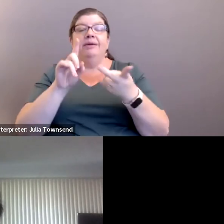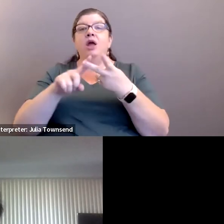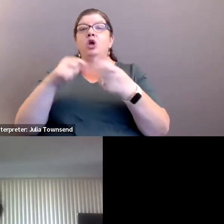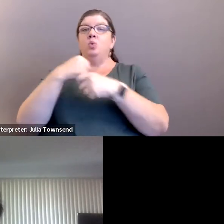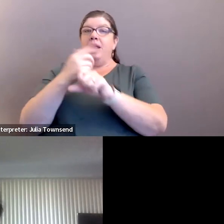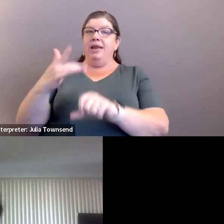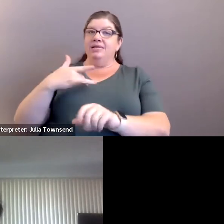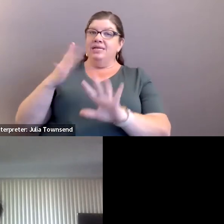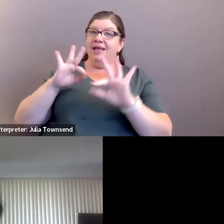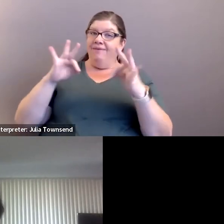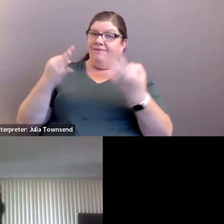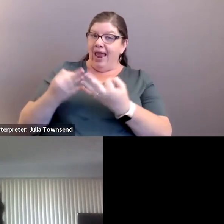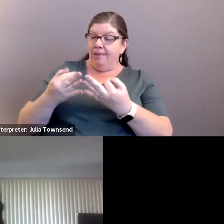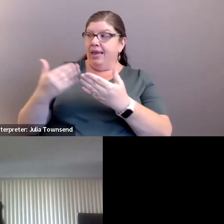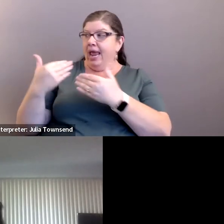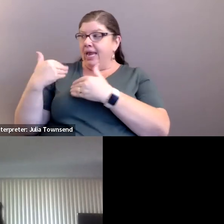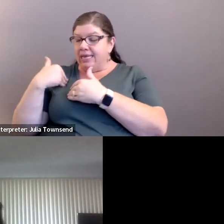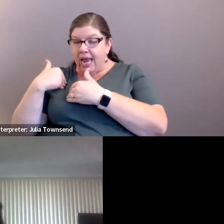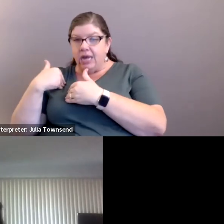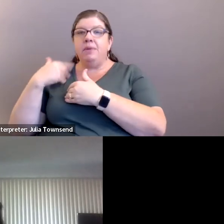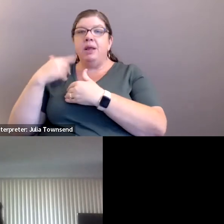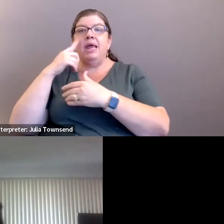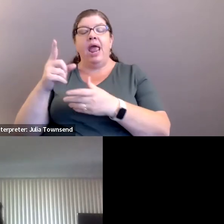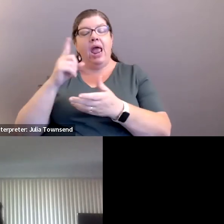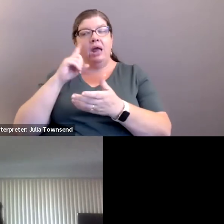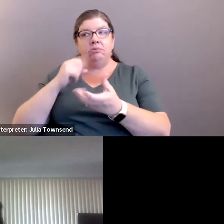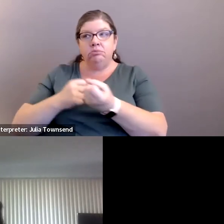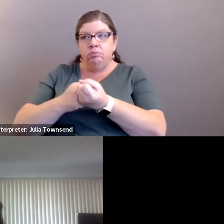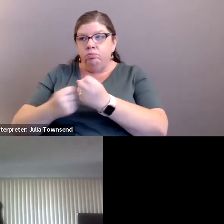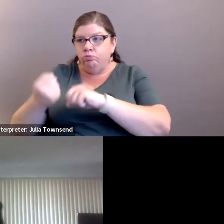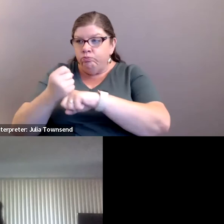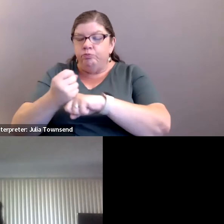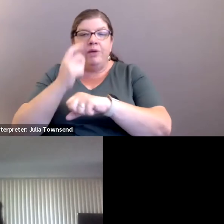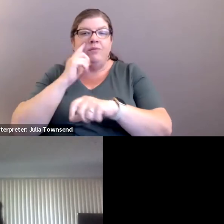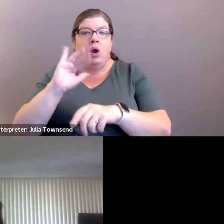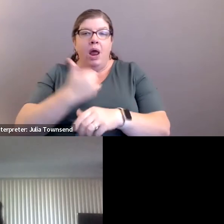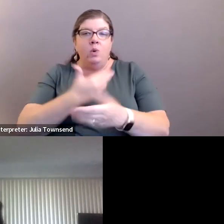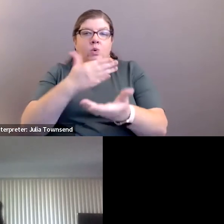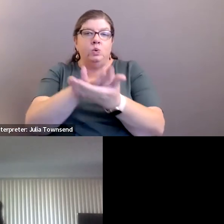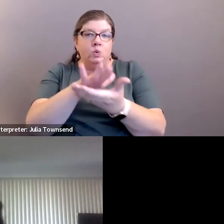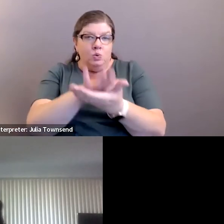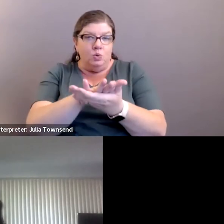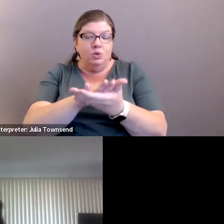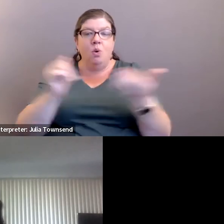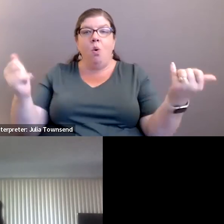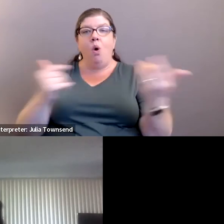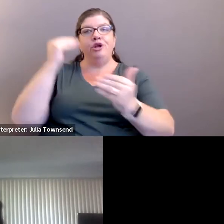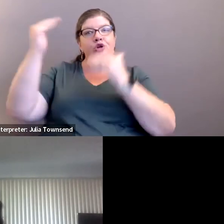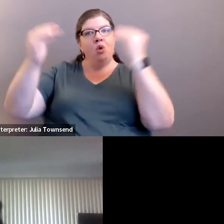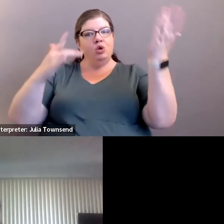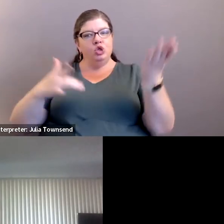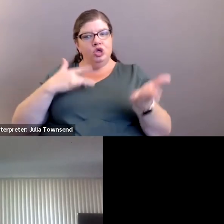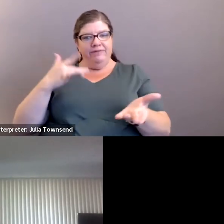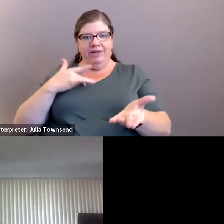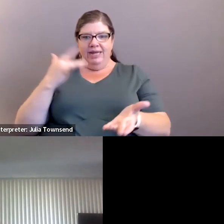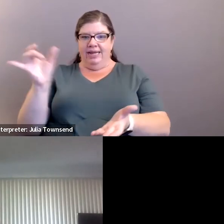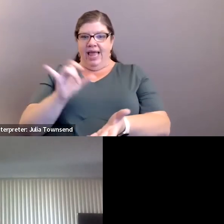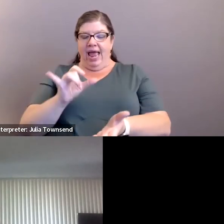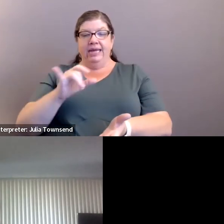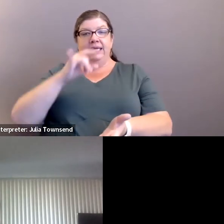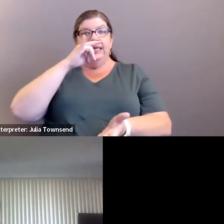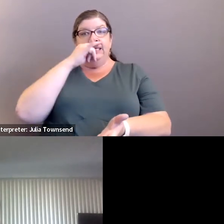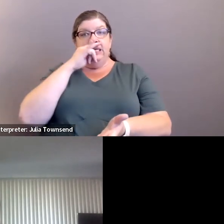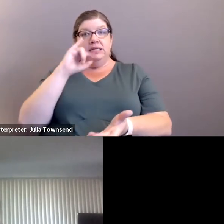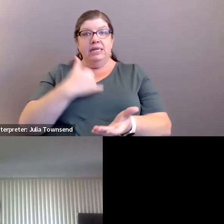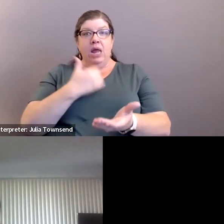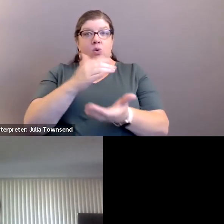of family and a sense of accountability and obligation in our schools. I think all the adults should feel like, you know, kids